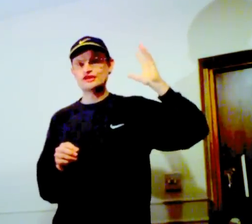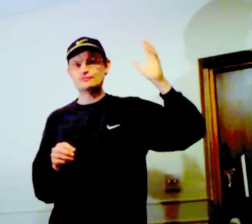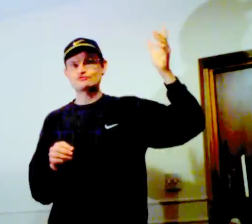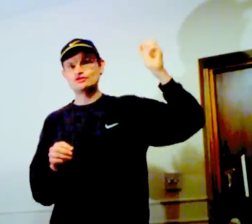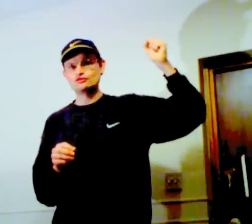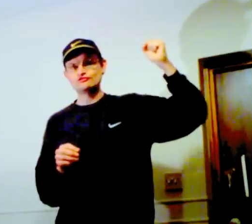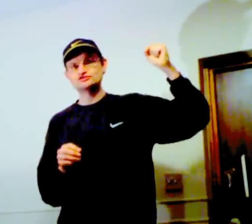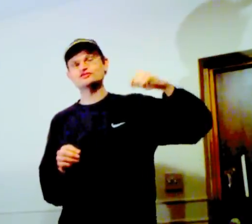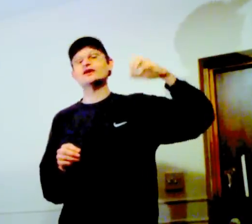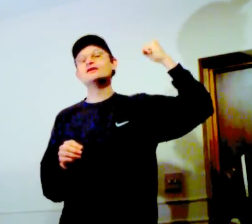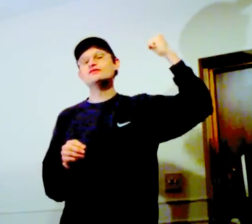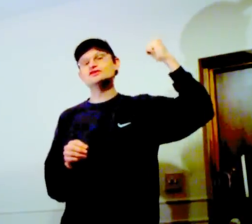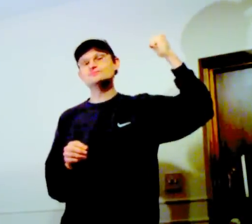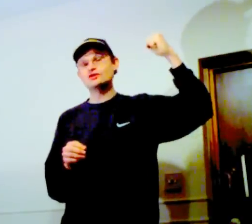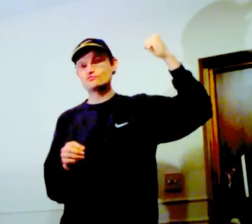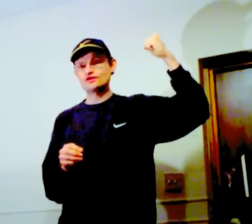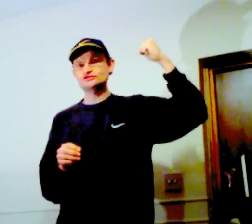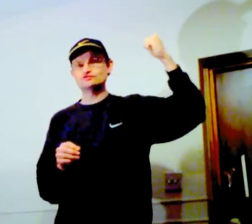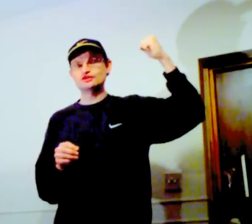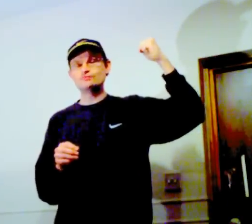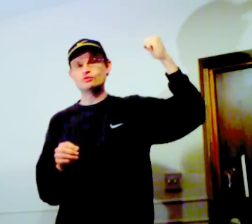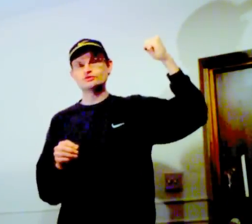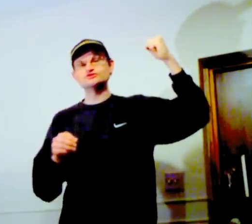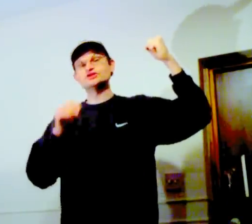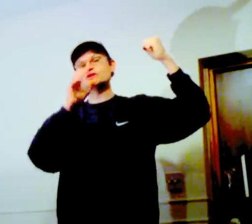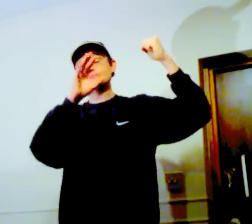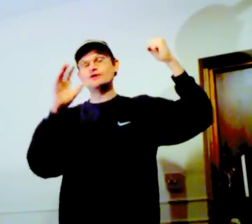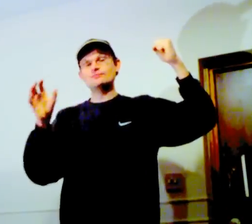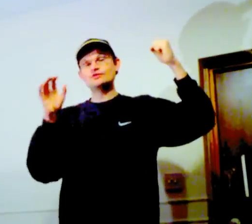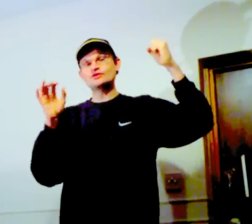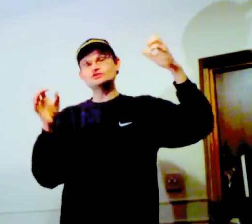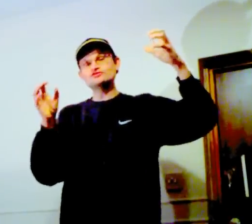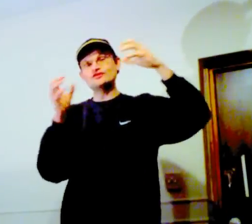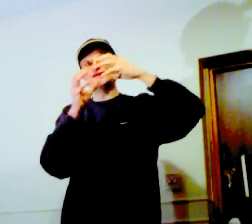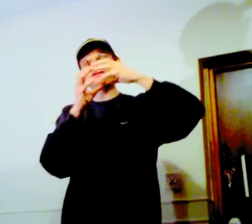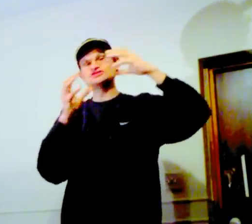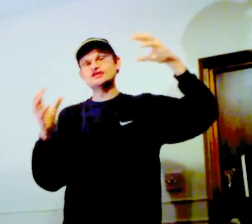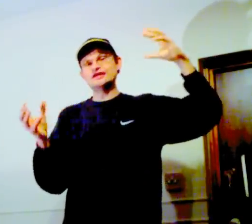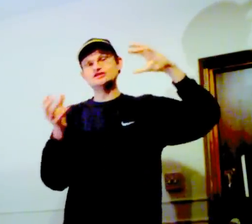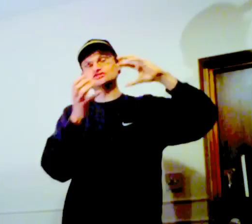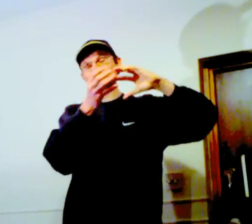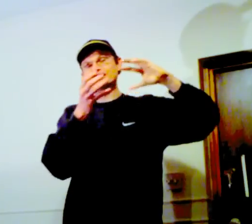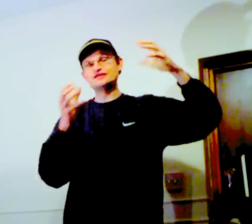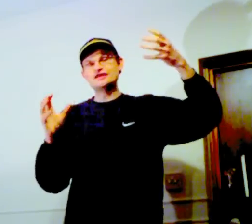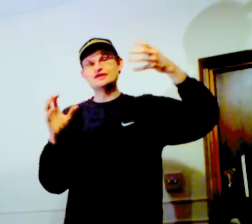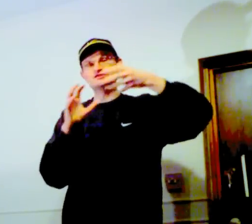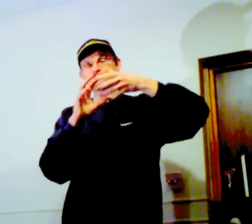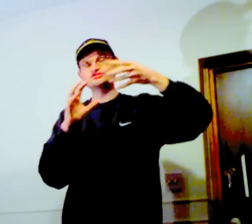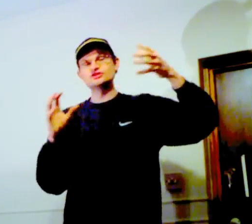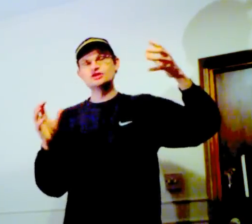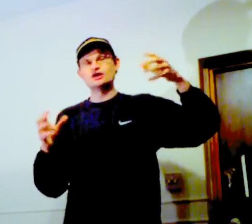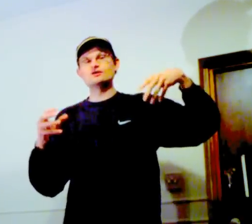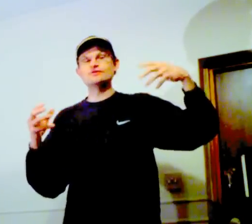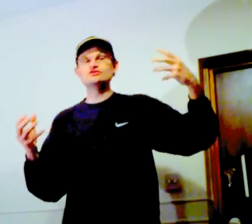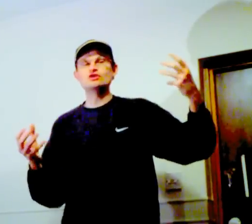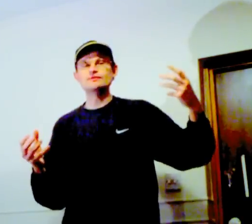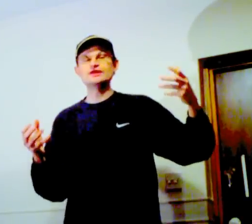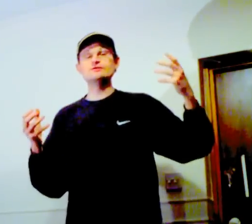vocabulary, and all the rest of that. This part of brain is really important. But because of the interchange of ideas being dominated